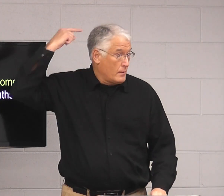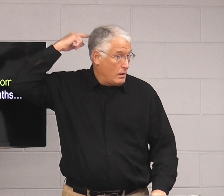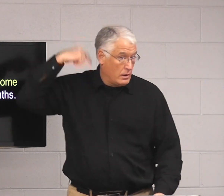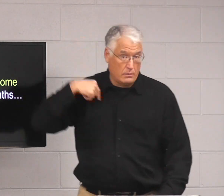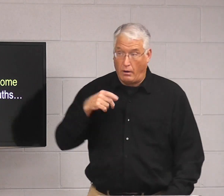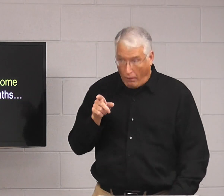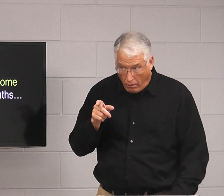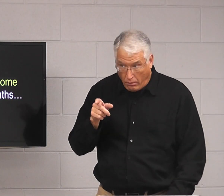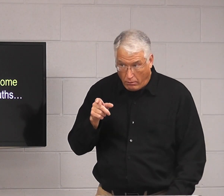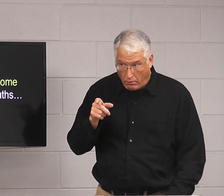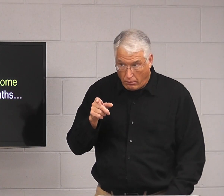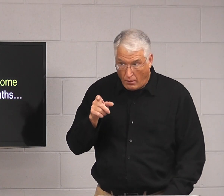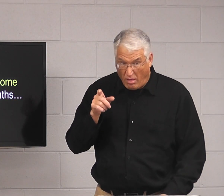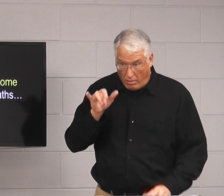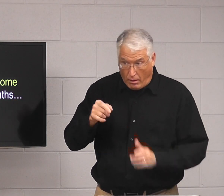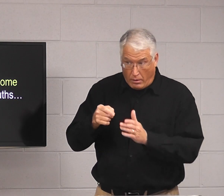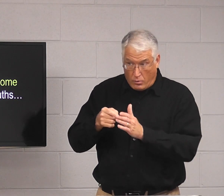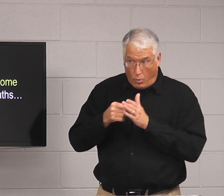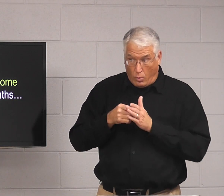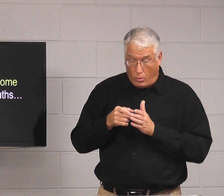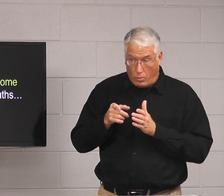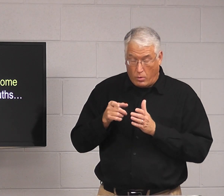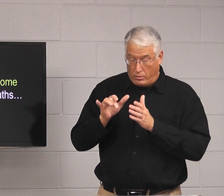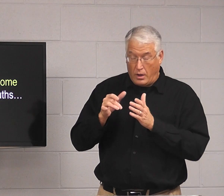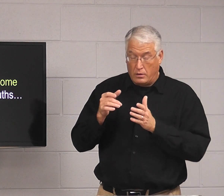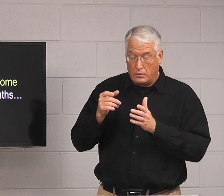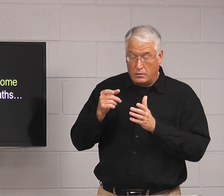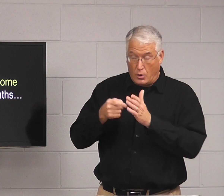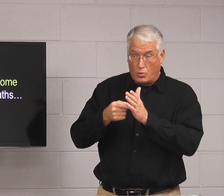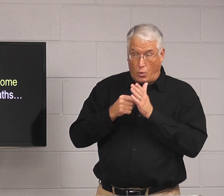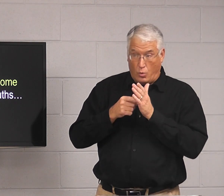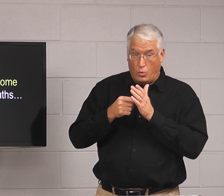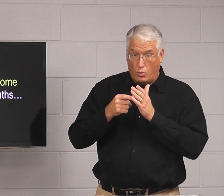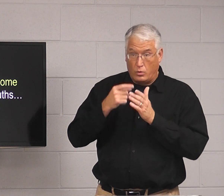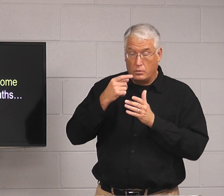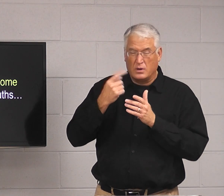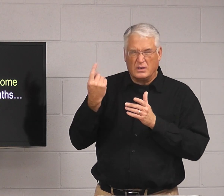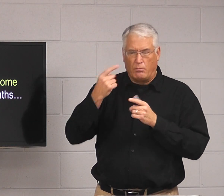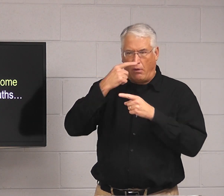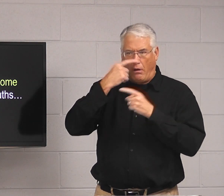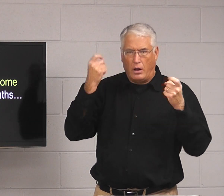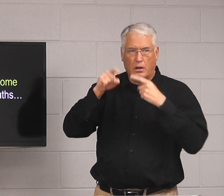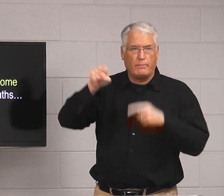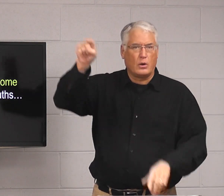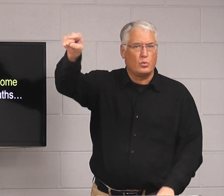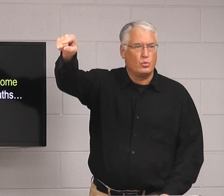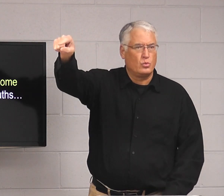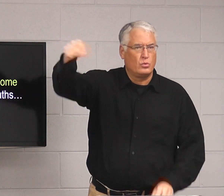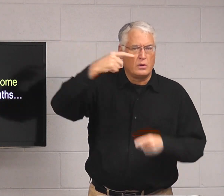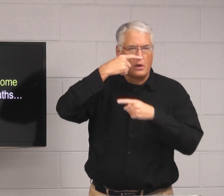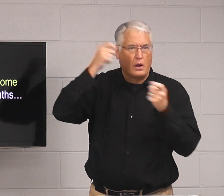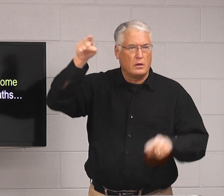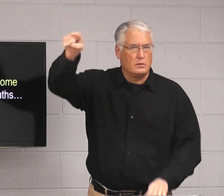So in the back of my mind, when I saw her, that showed me something ugly about her.